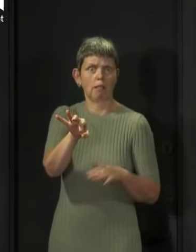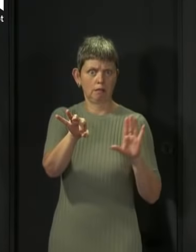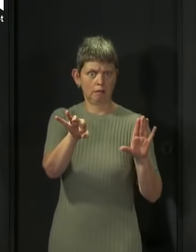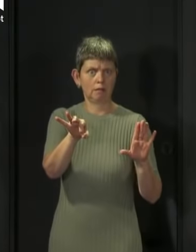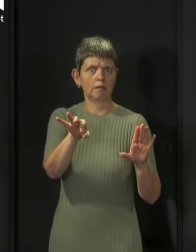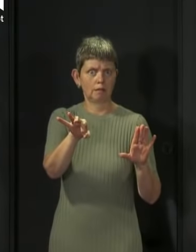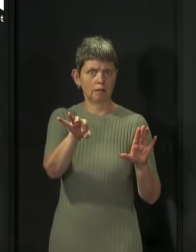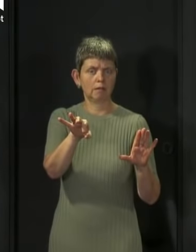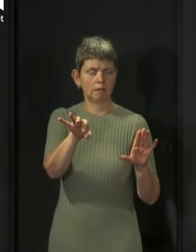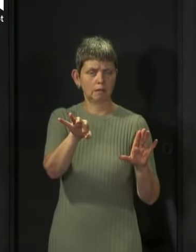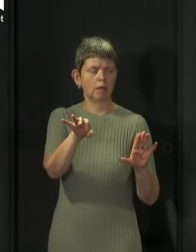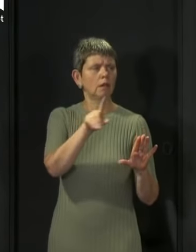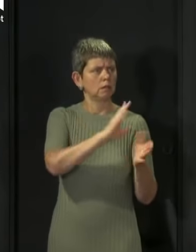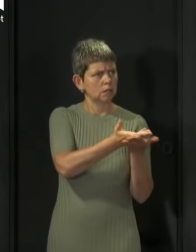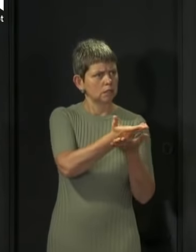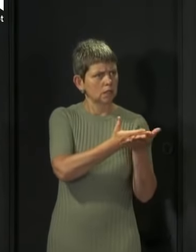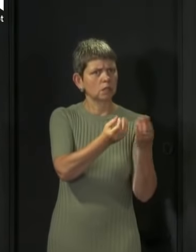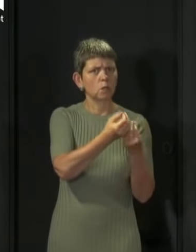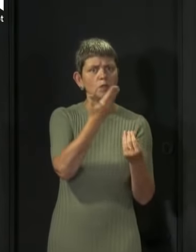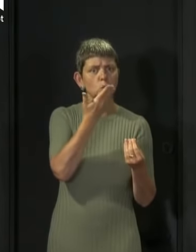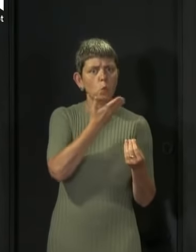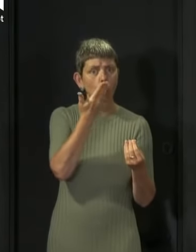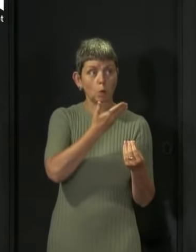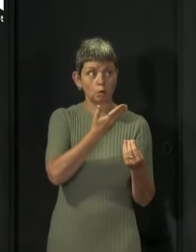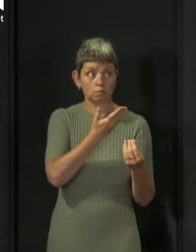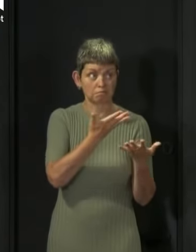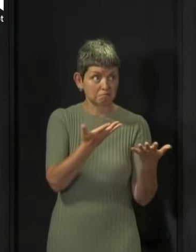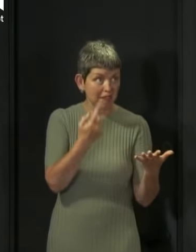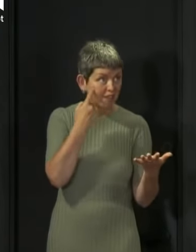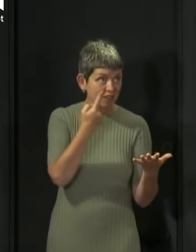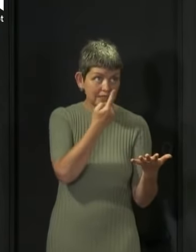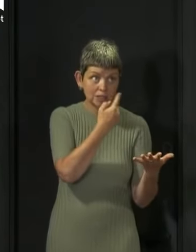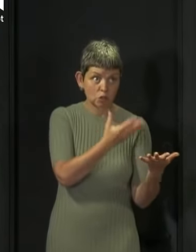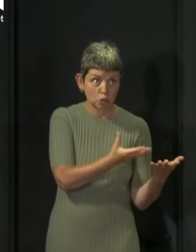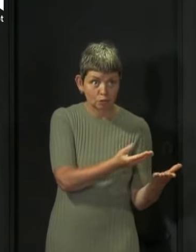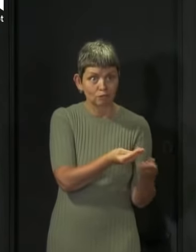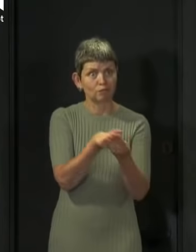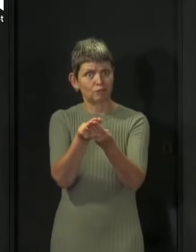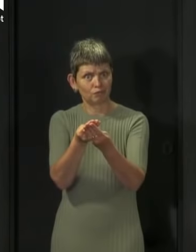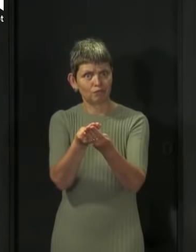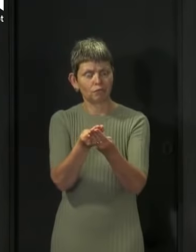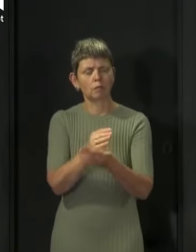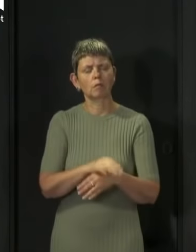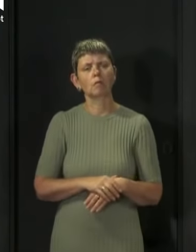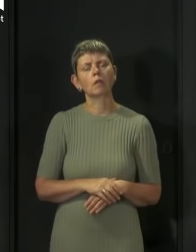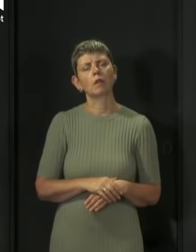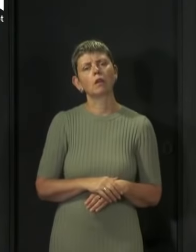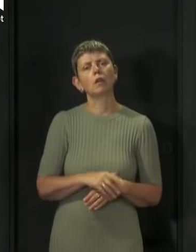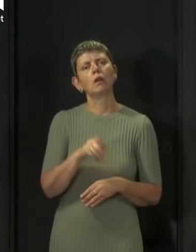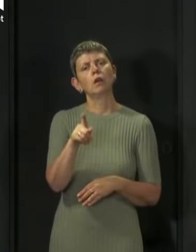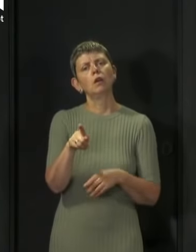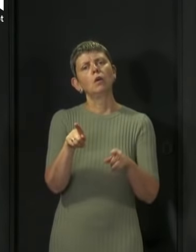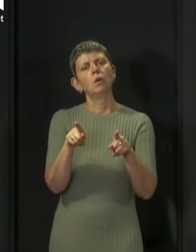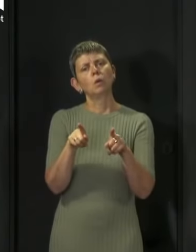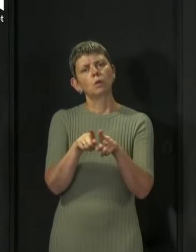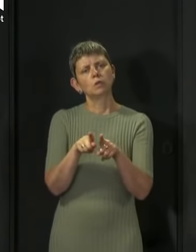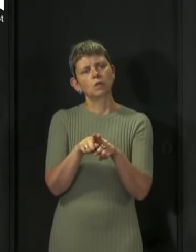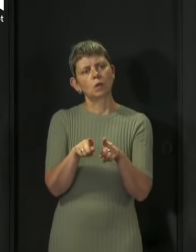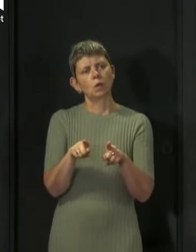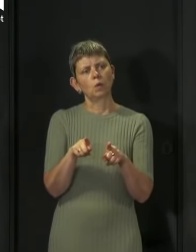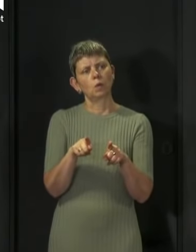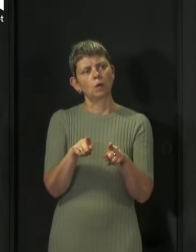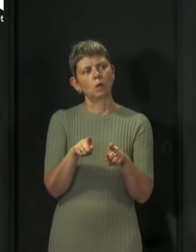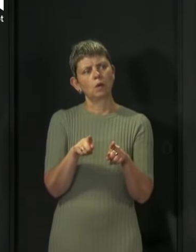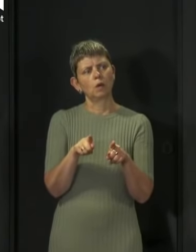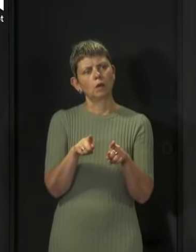in discussion with your school to put forward any evidence that backs an appeal. Let me also make another point, because I'm reminded, Dan,